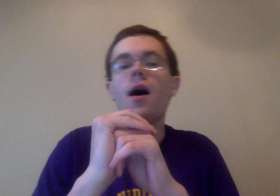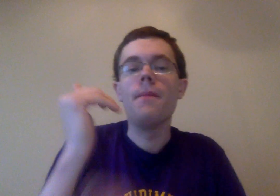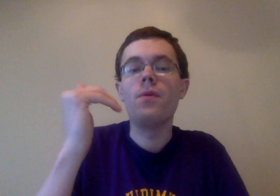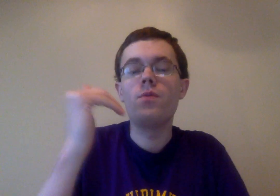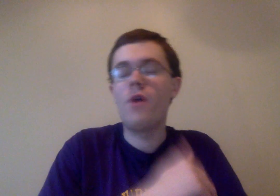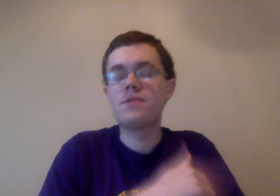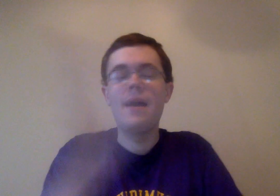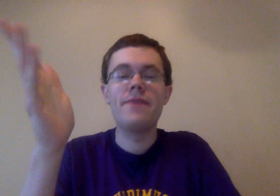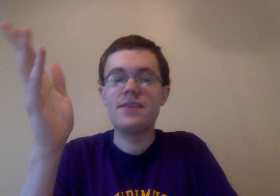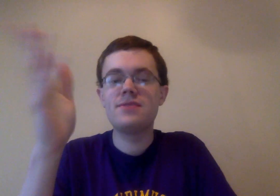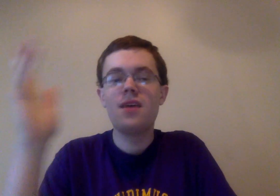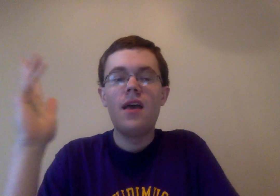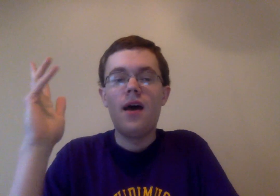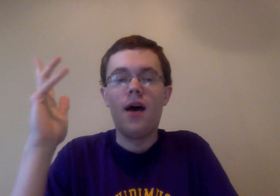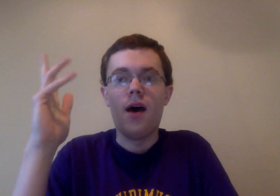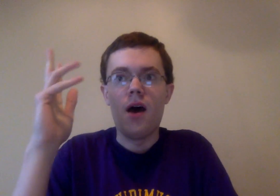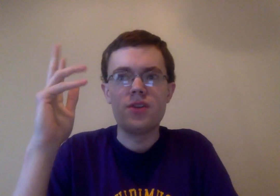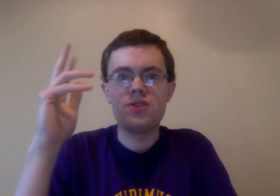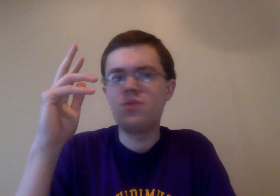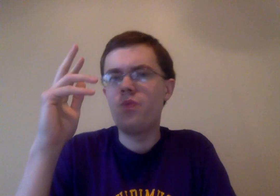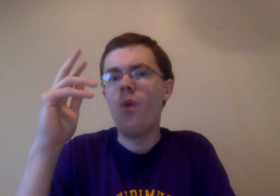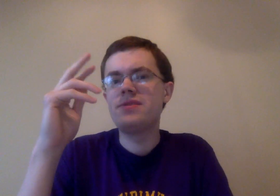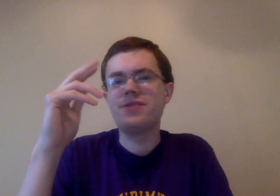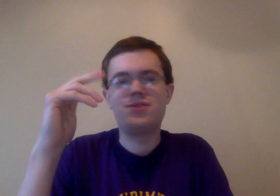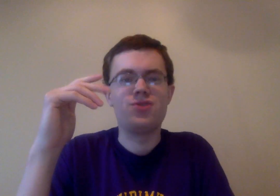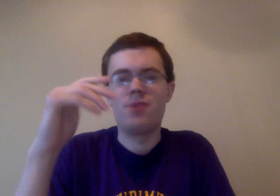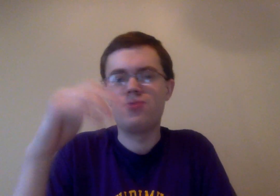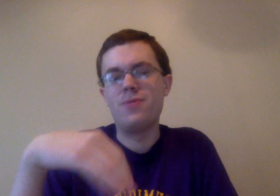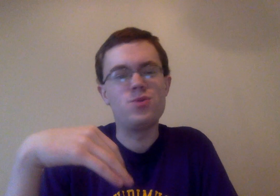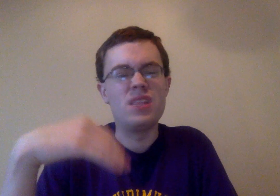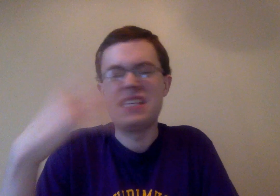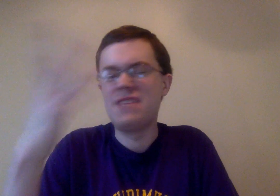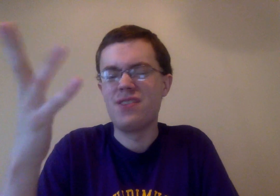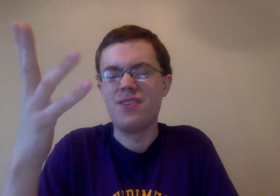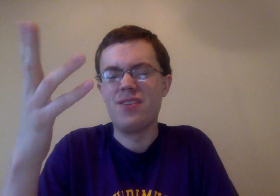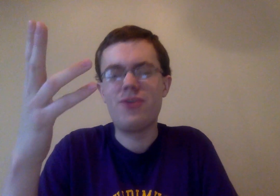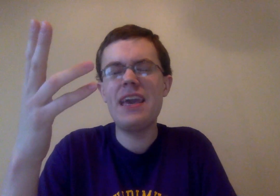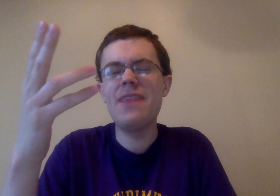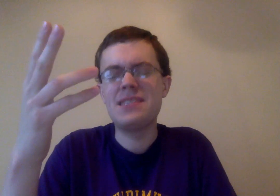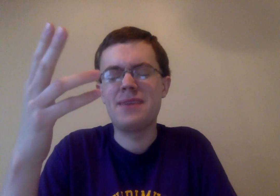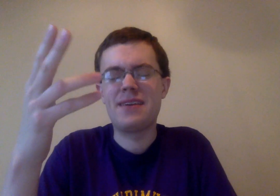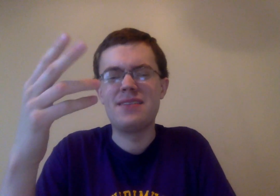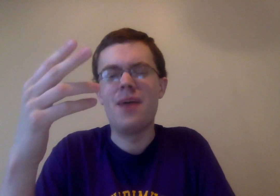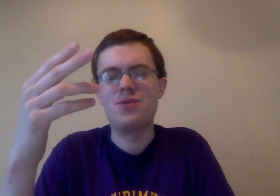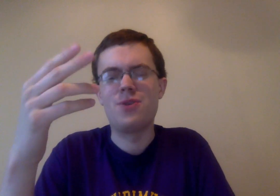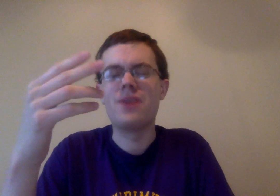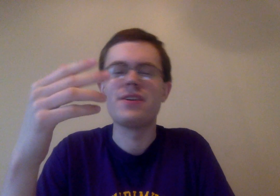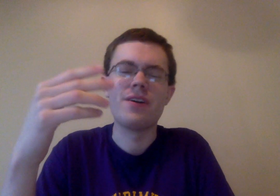um, but whoever's behind this, uh, just wants to stir up trouble between the leaf and the rain, that seems like it's not what's going on here.